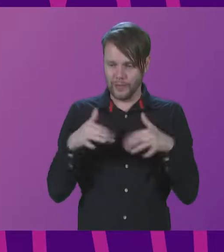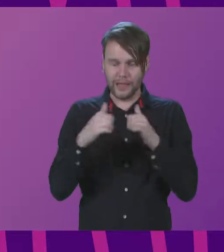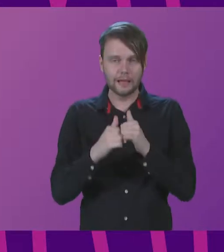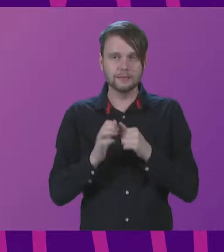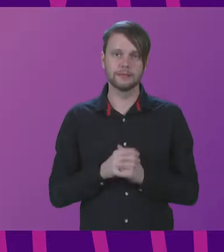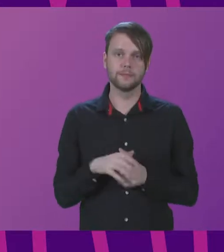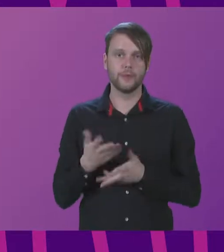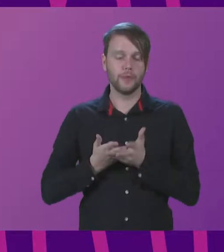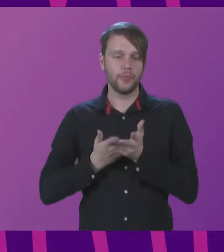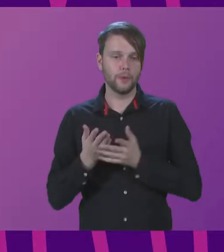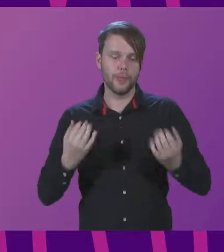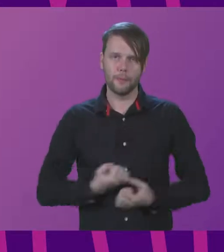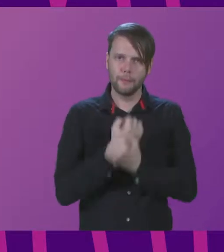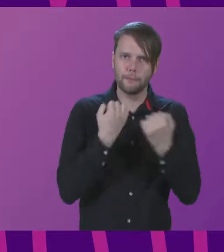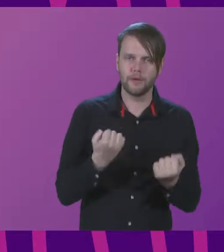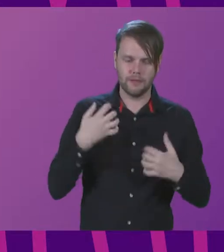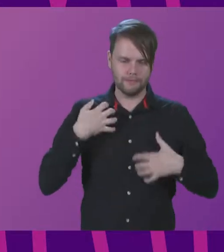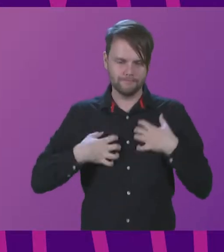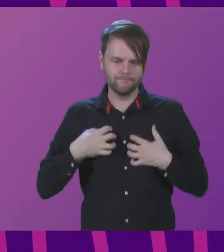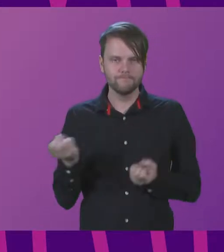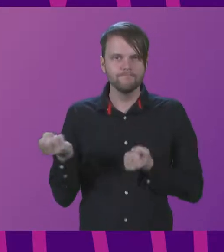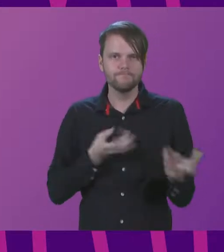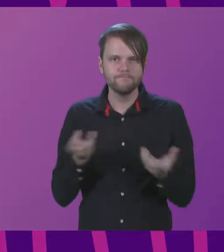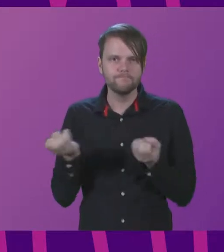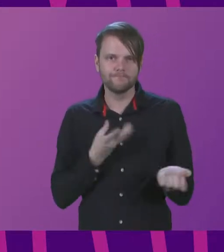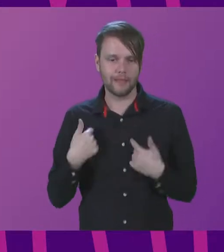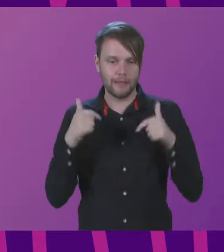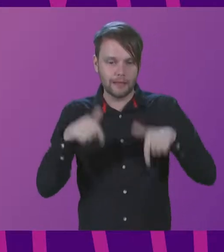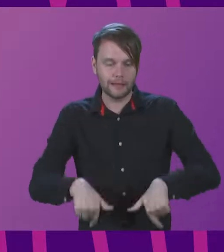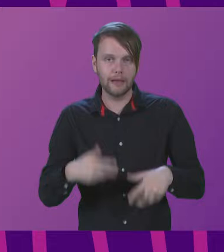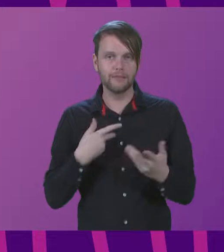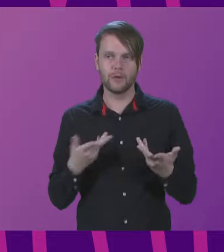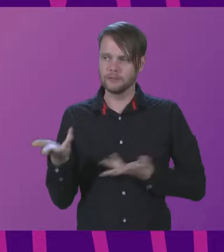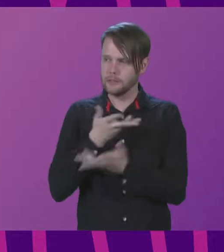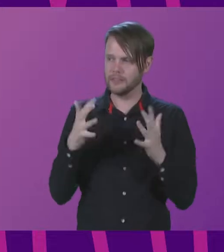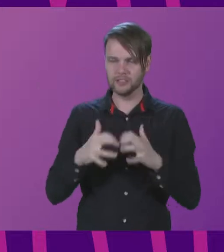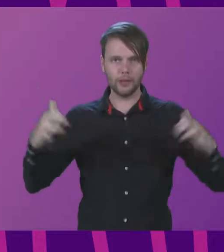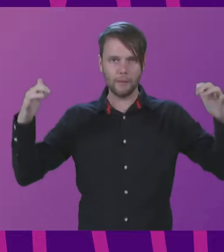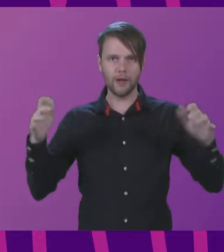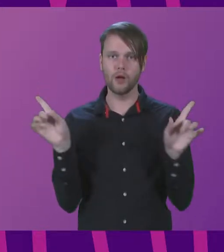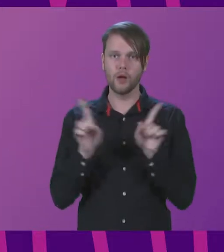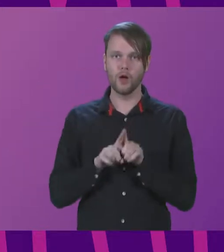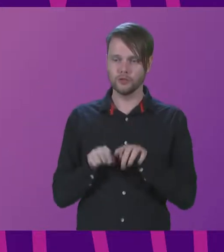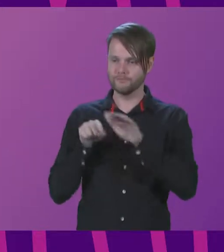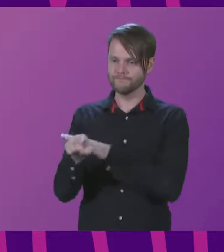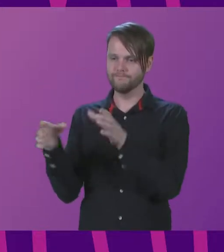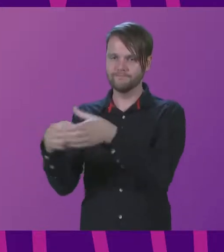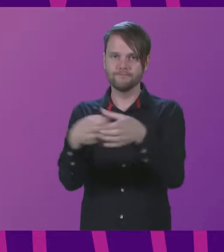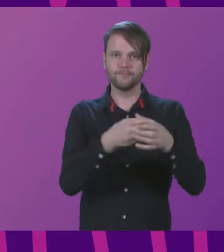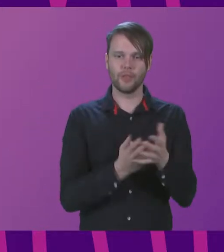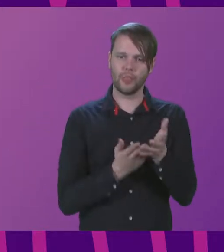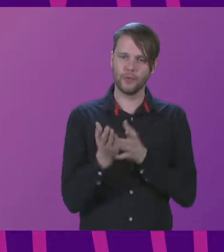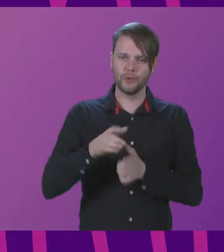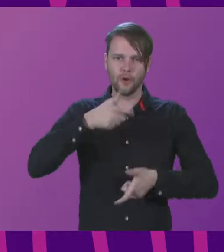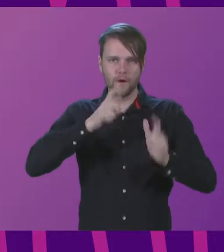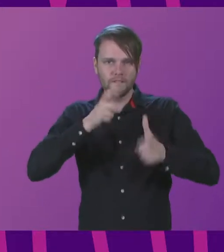not just in the powerful and inspiring contributions that we've had here in the debating chamber, but also in the breakout sessions over coffee